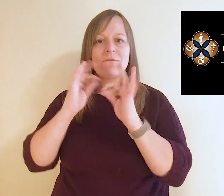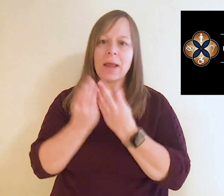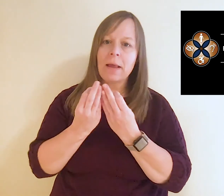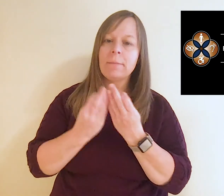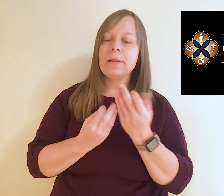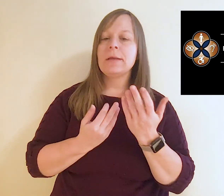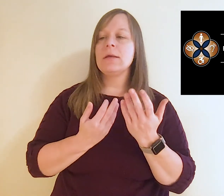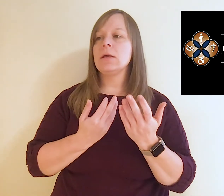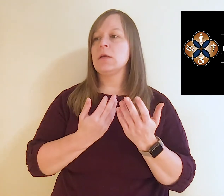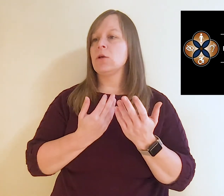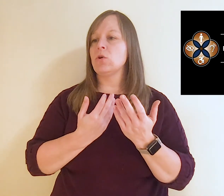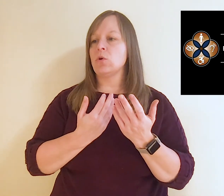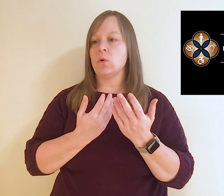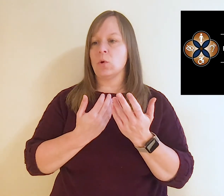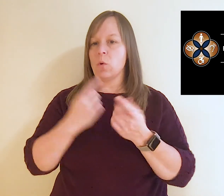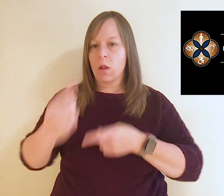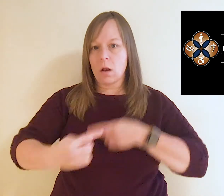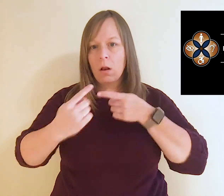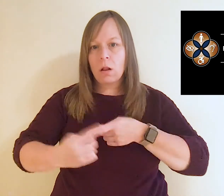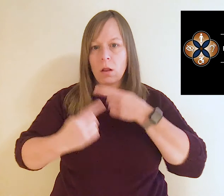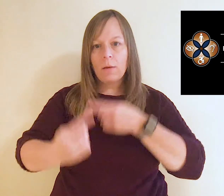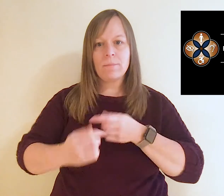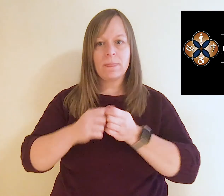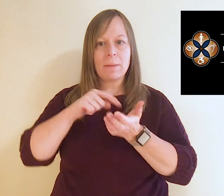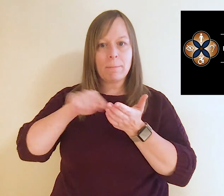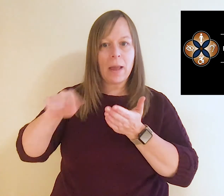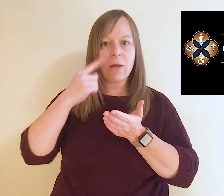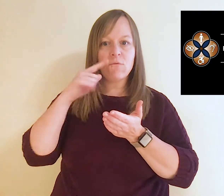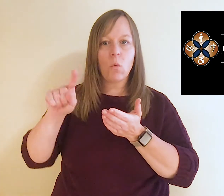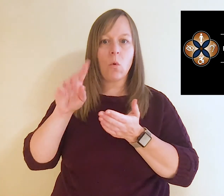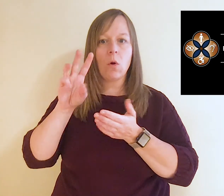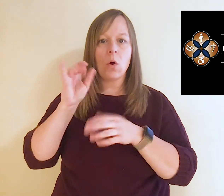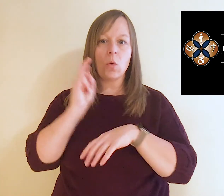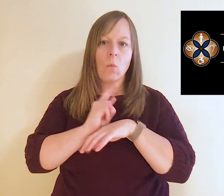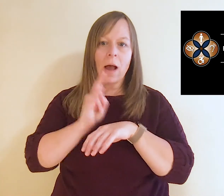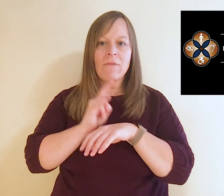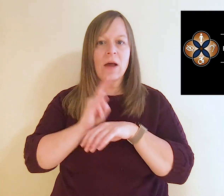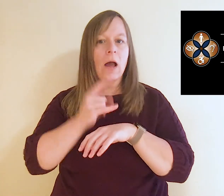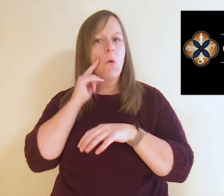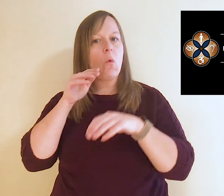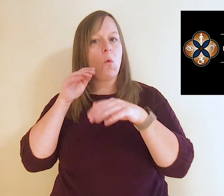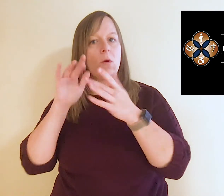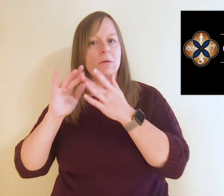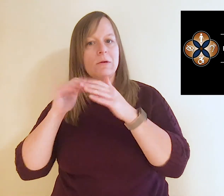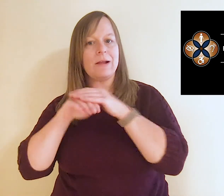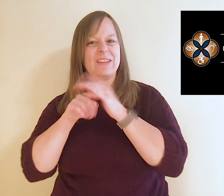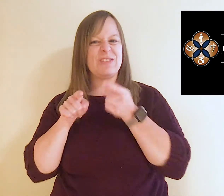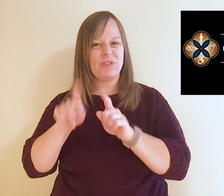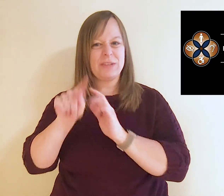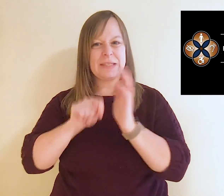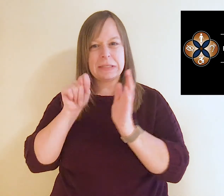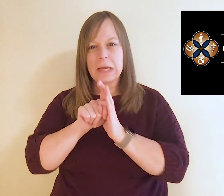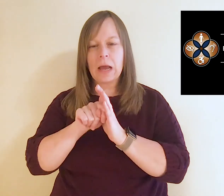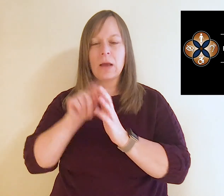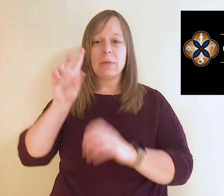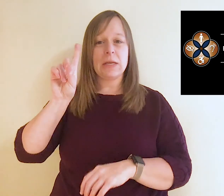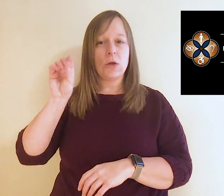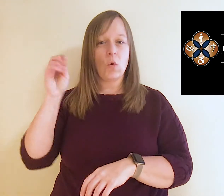families who are having difficulty getting free wi-fi or internet access during this time. Department